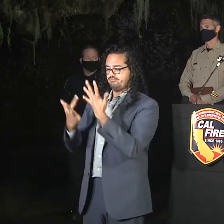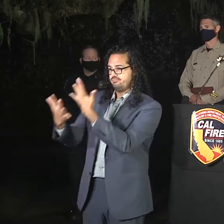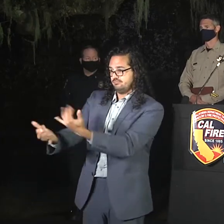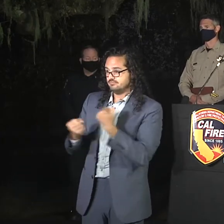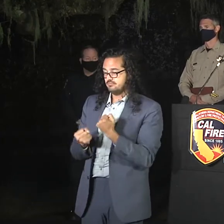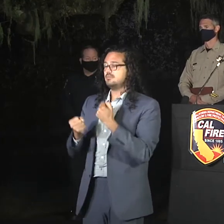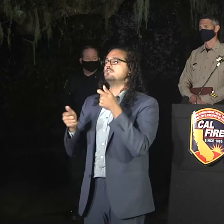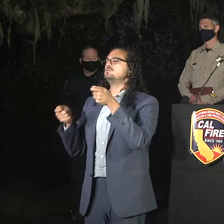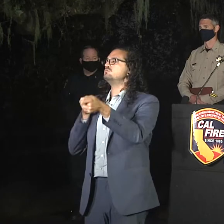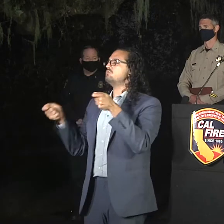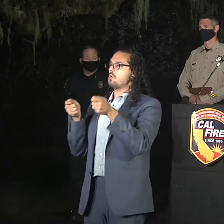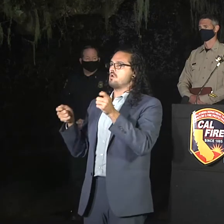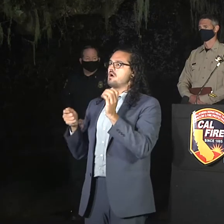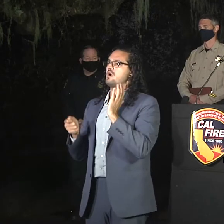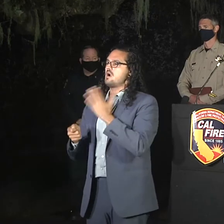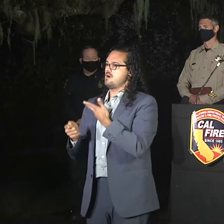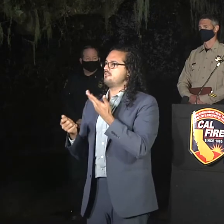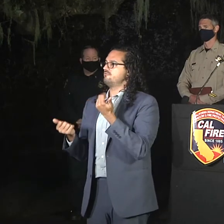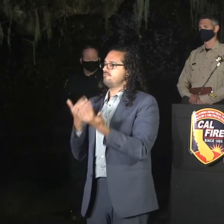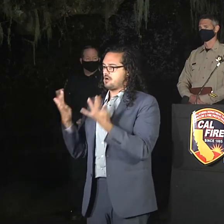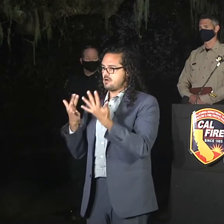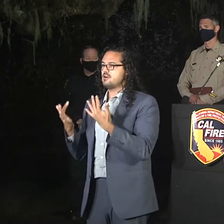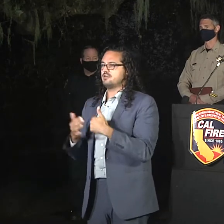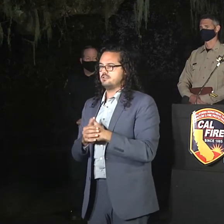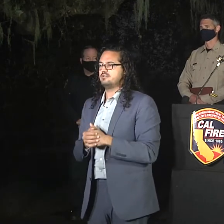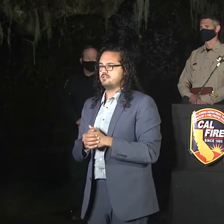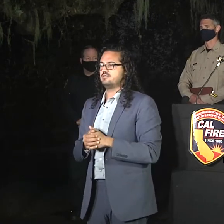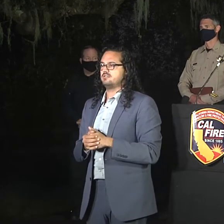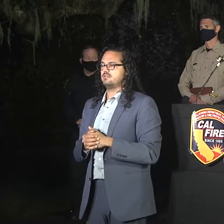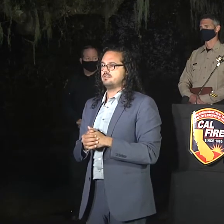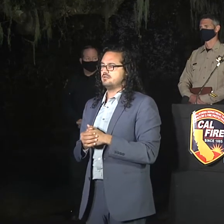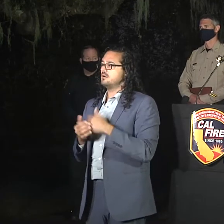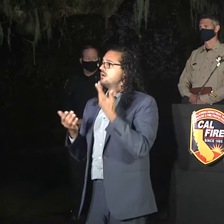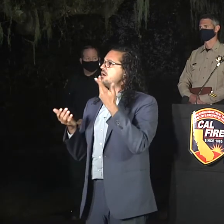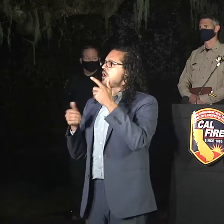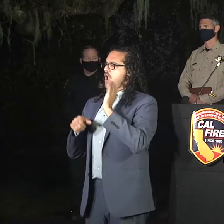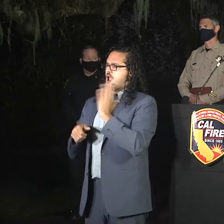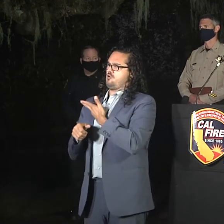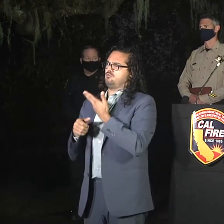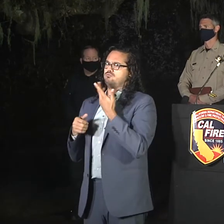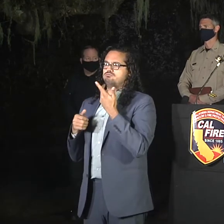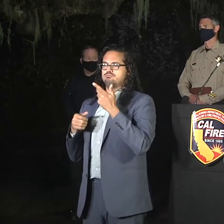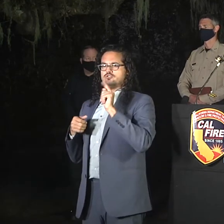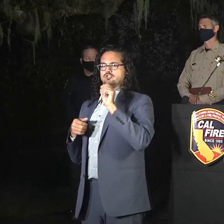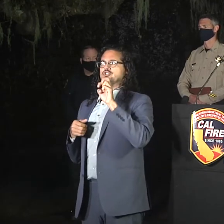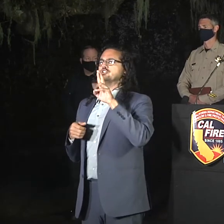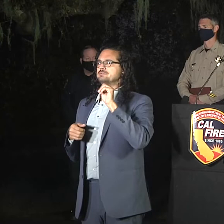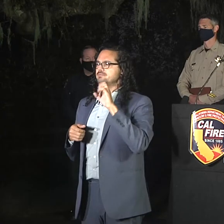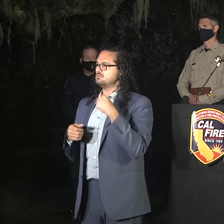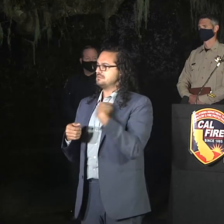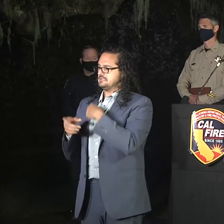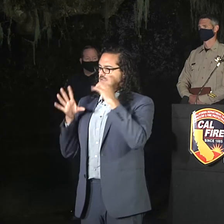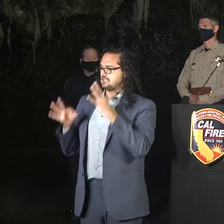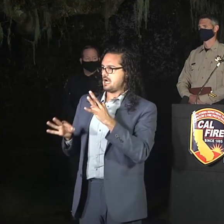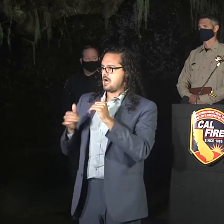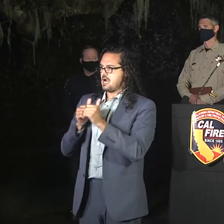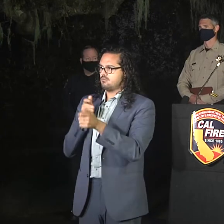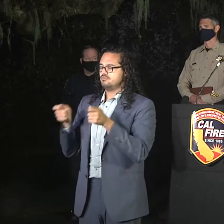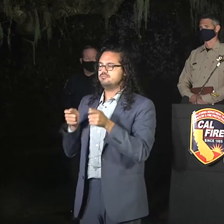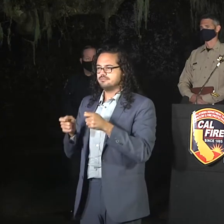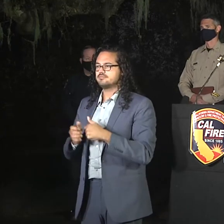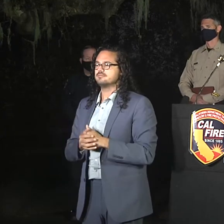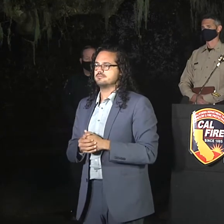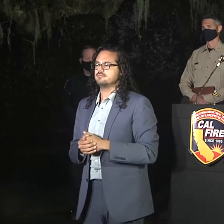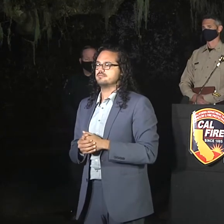24 to 48 hours and bring that down very safely and slowly into what we're going to consider a perimeter control,